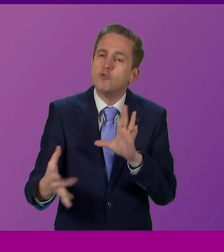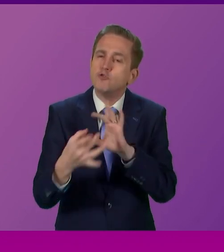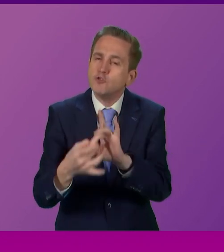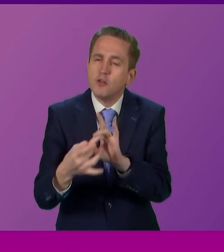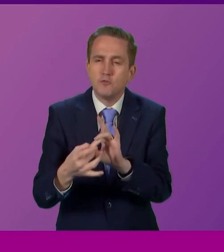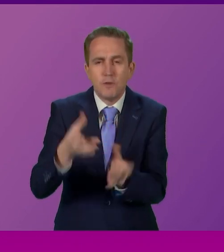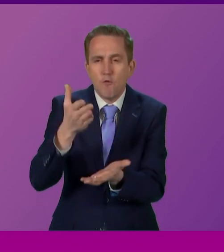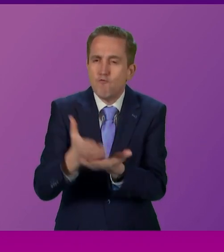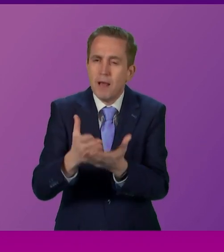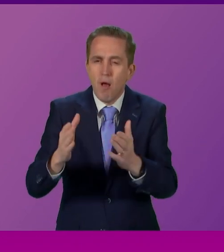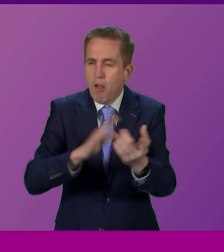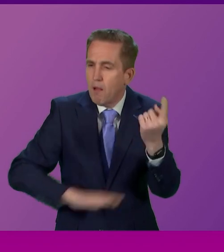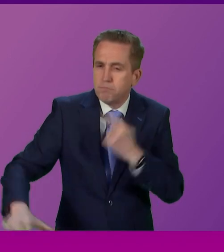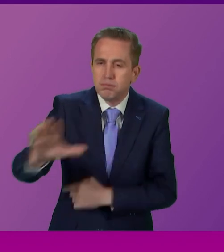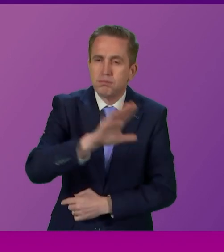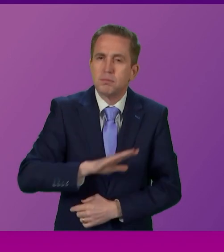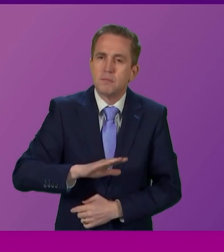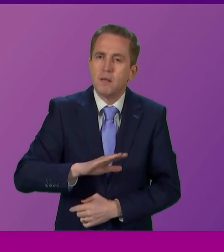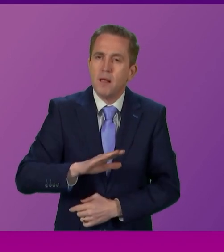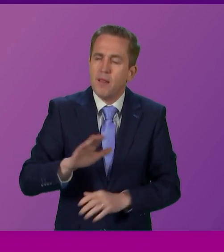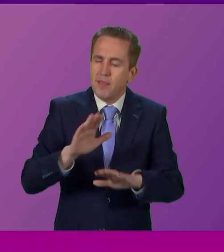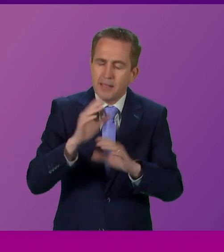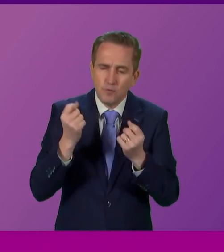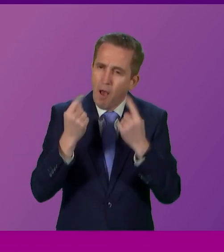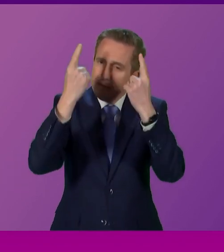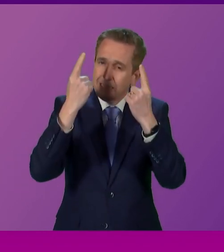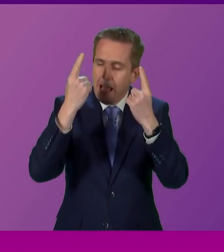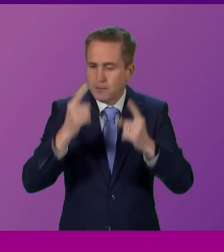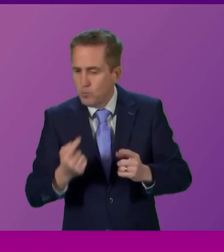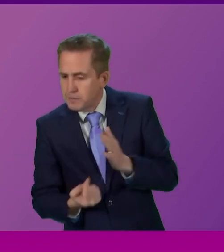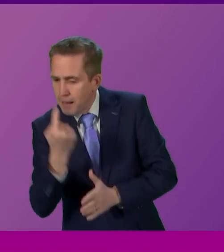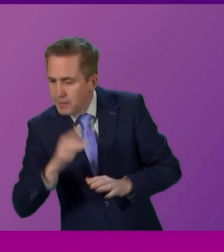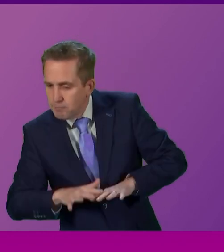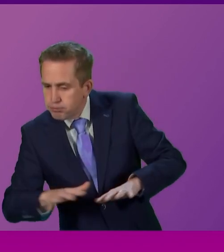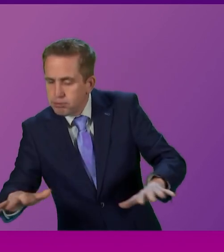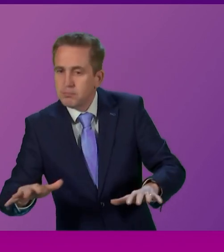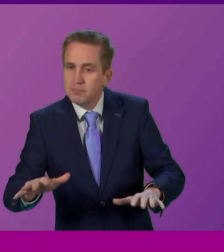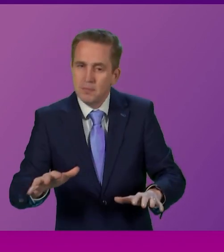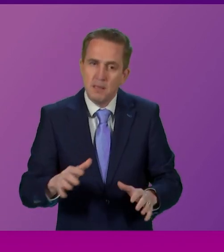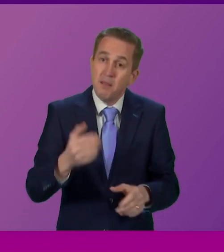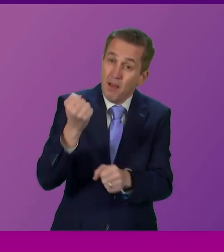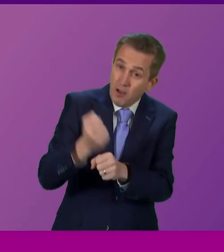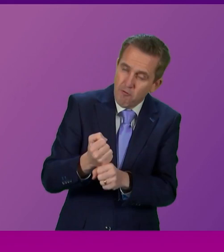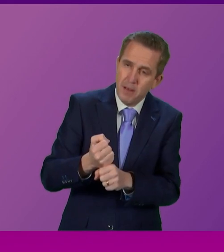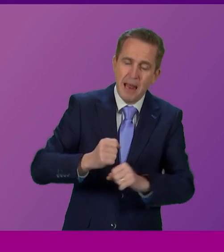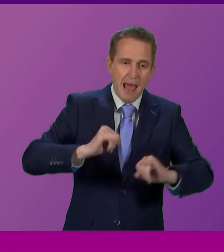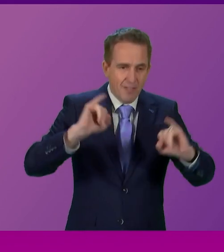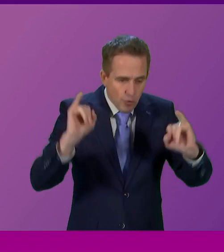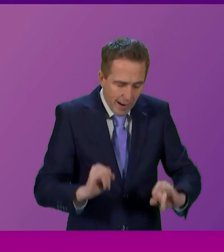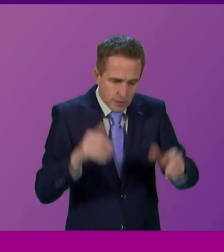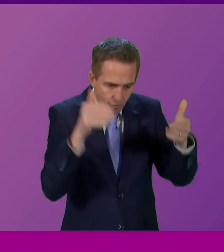world. They have become detached from reality. They have crisis after crisis to tackle